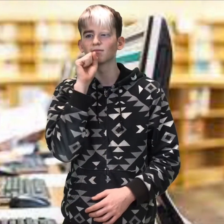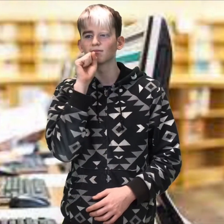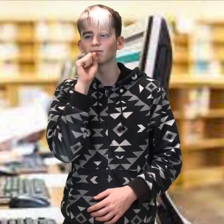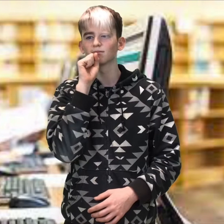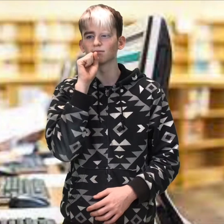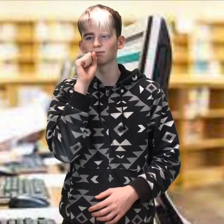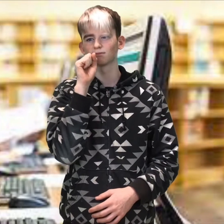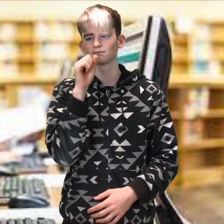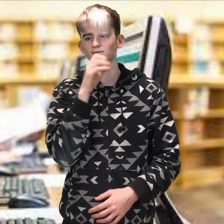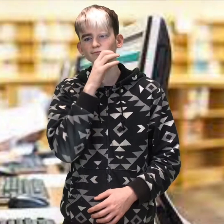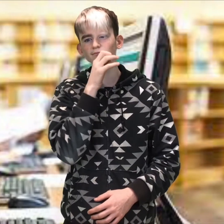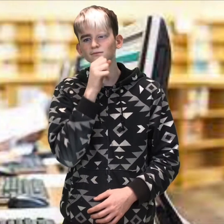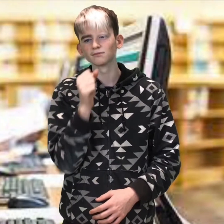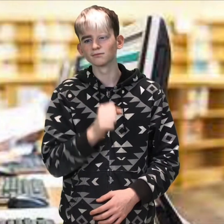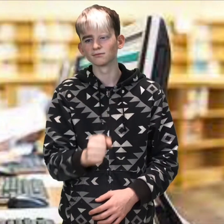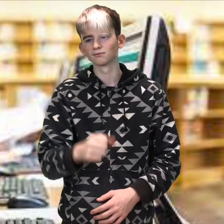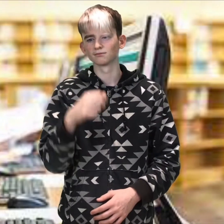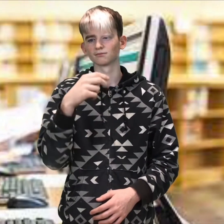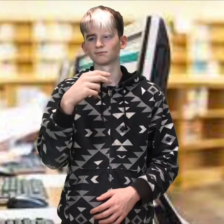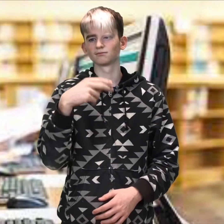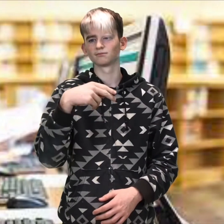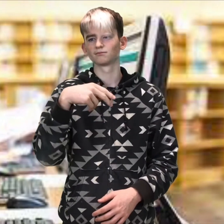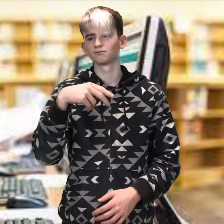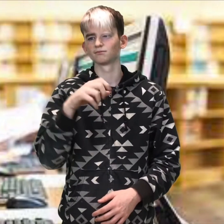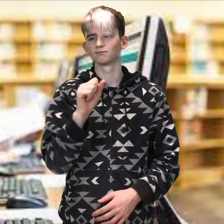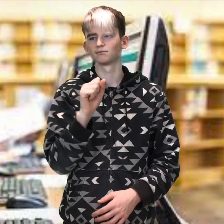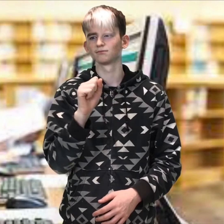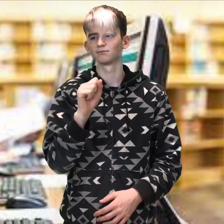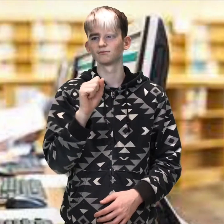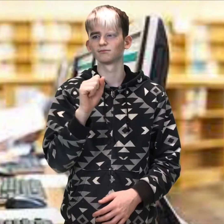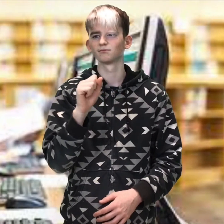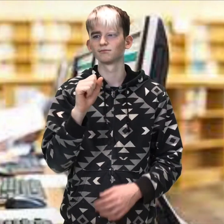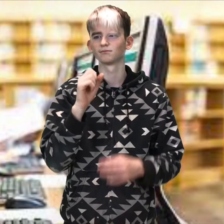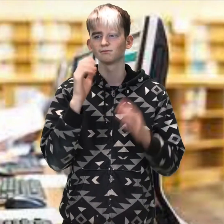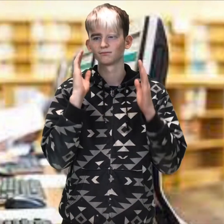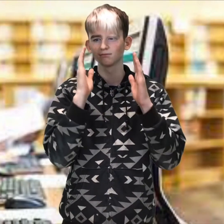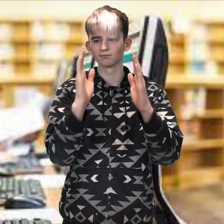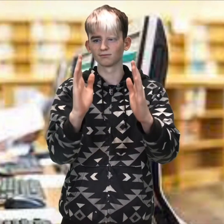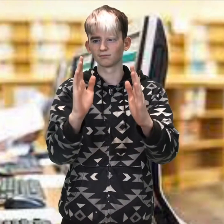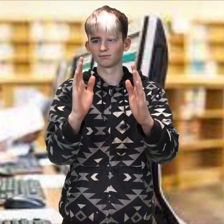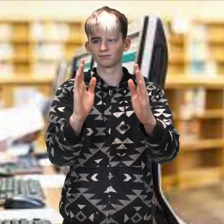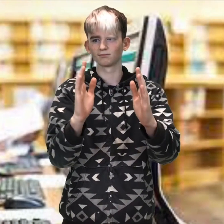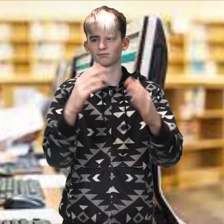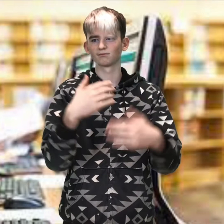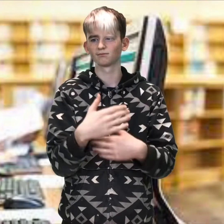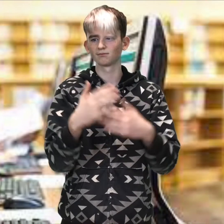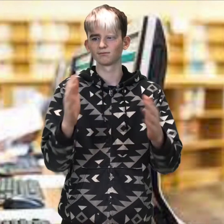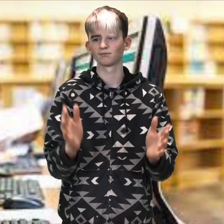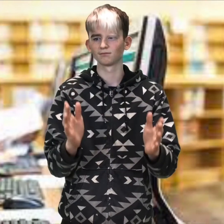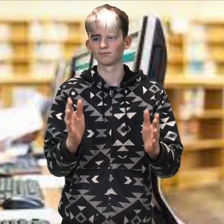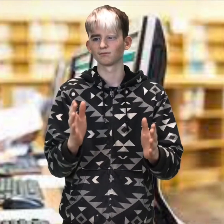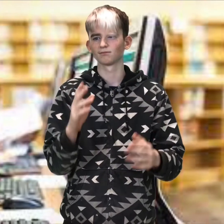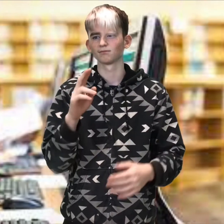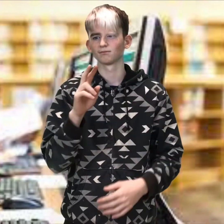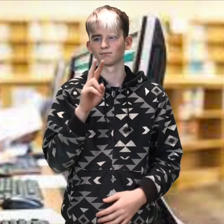If you're interested, see Nancy Swisher in the old high school hallway, room 207.